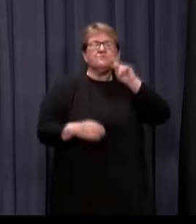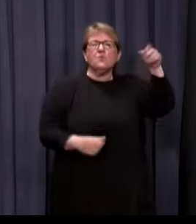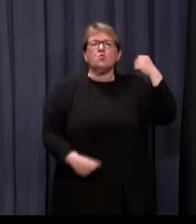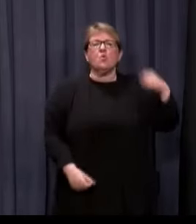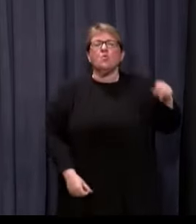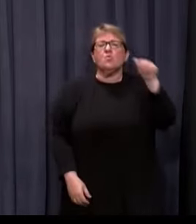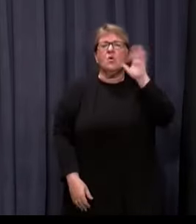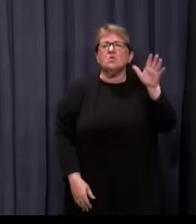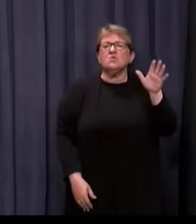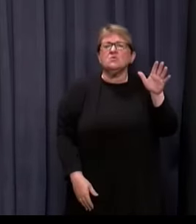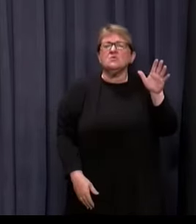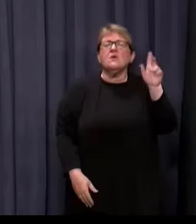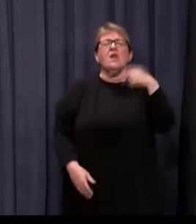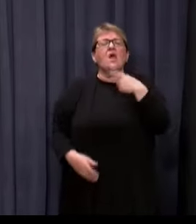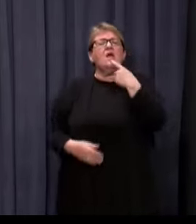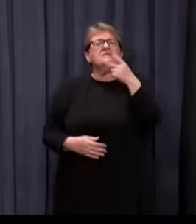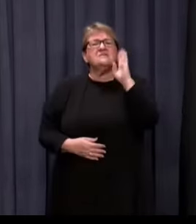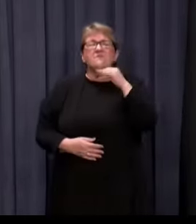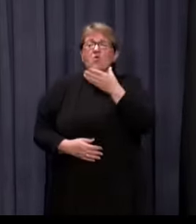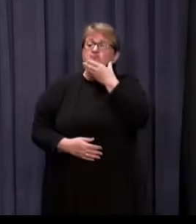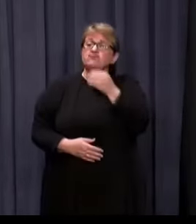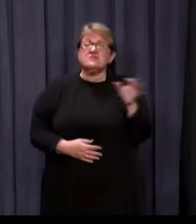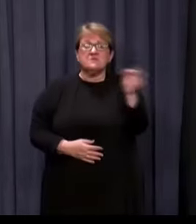use them. So as I've said before, Christmas Island and Curtin Air Base.